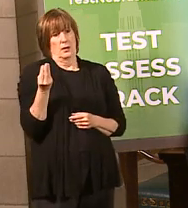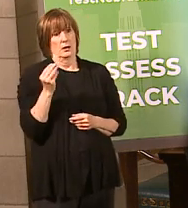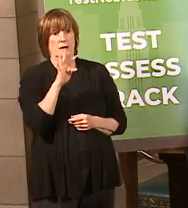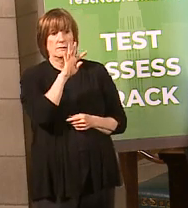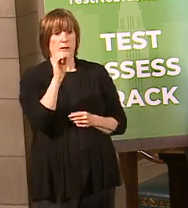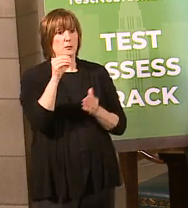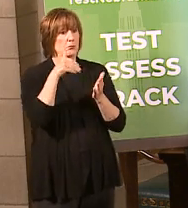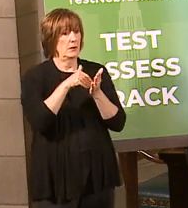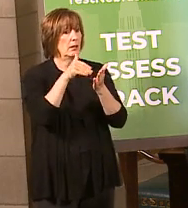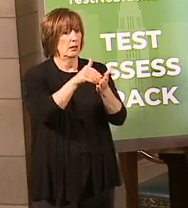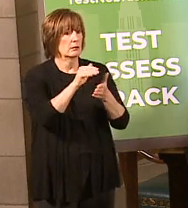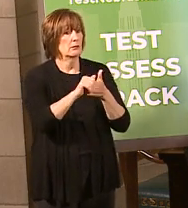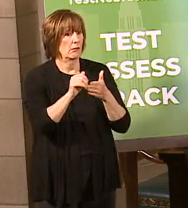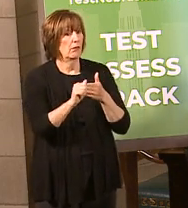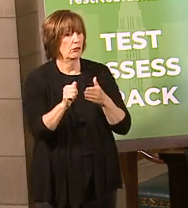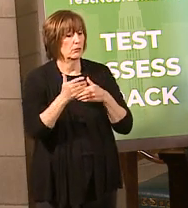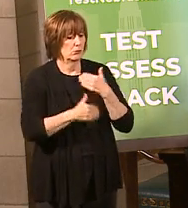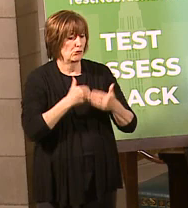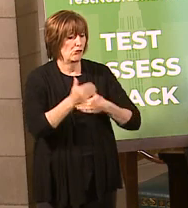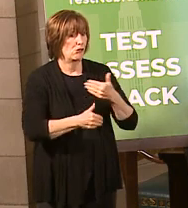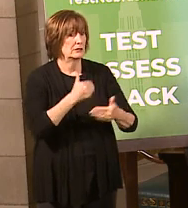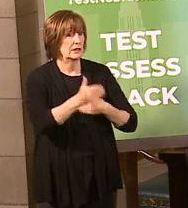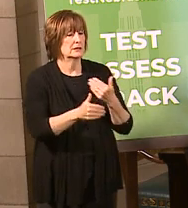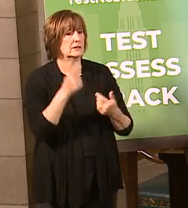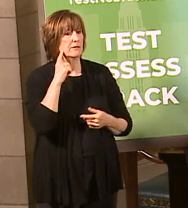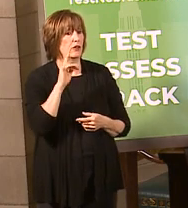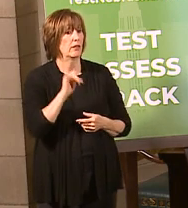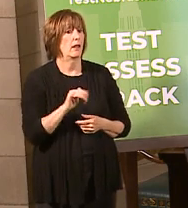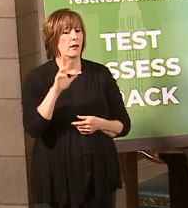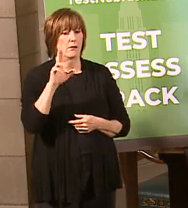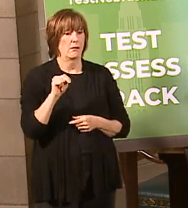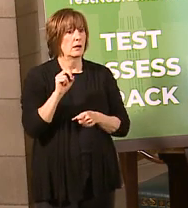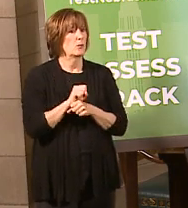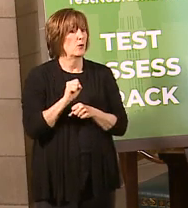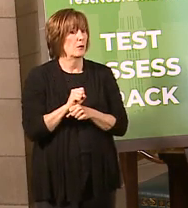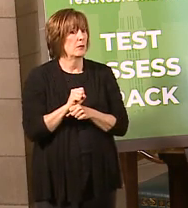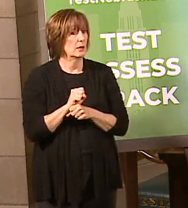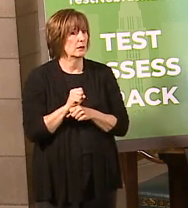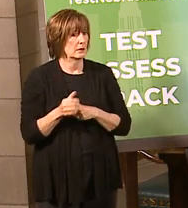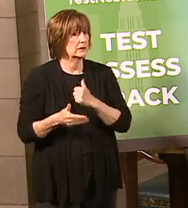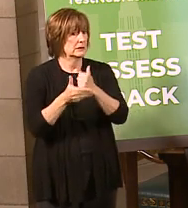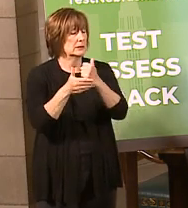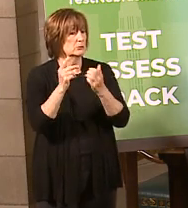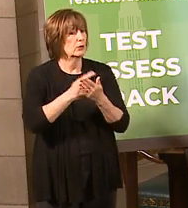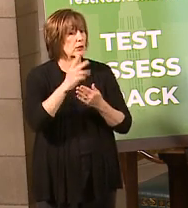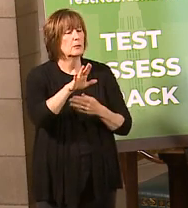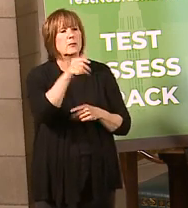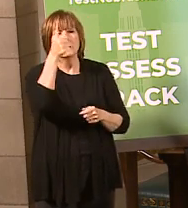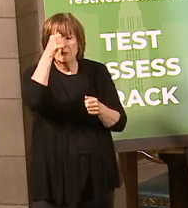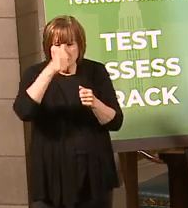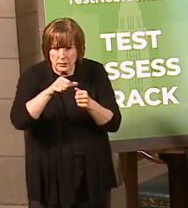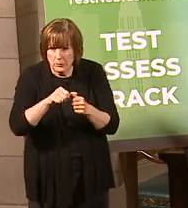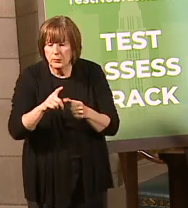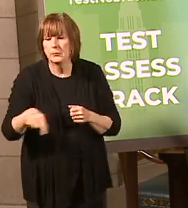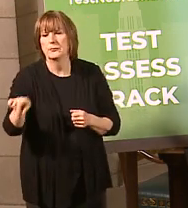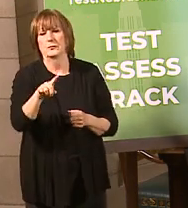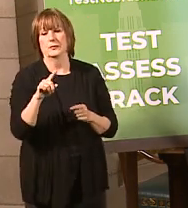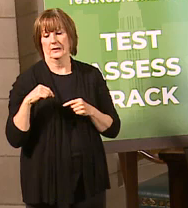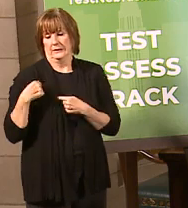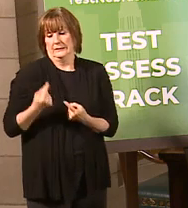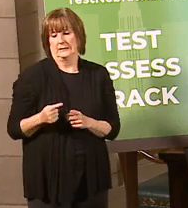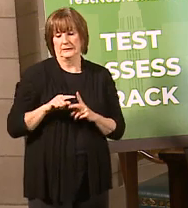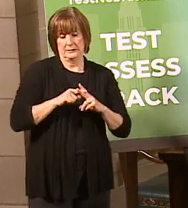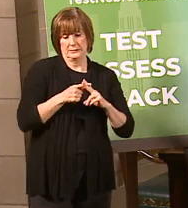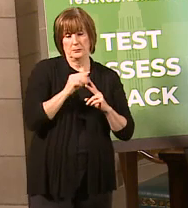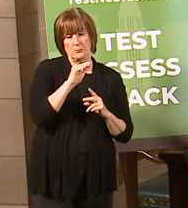of the pandemic unemployment assistance program. And I want to just, again, put this all in perspective. Since the beginning of